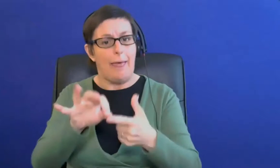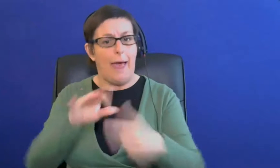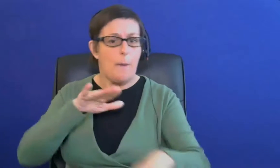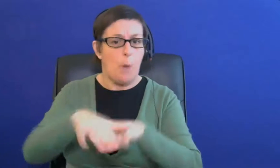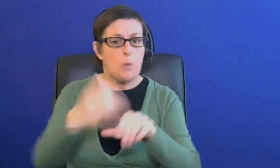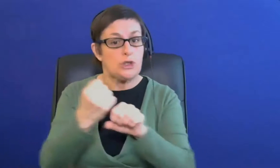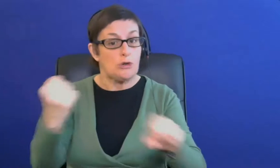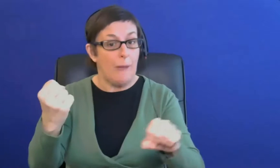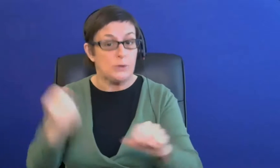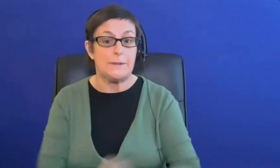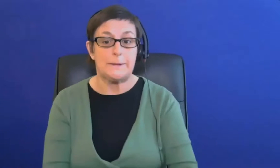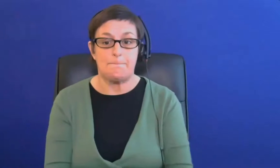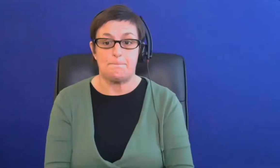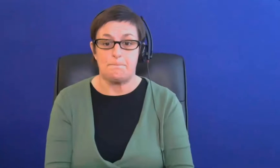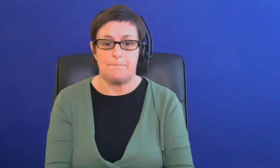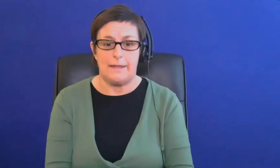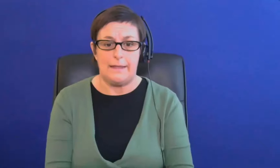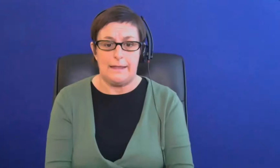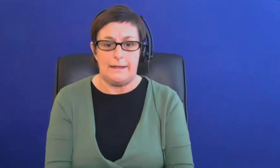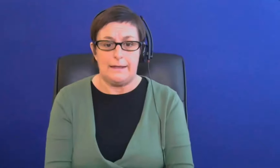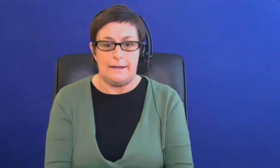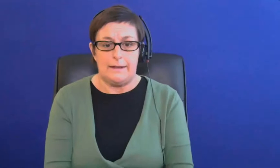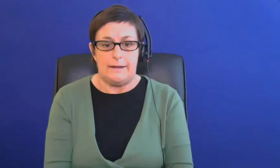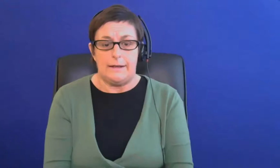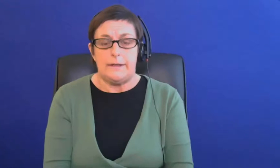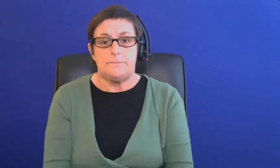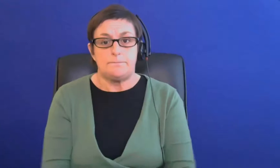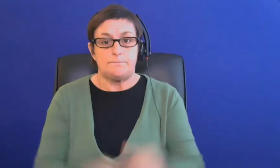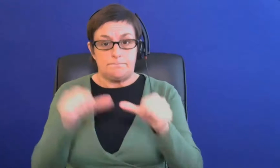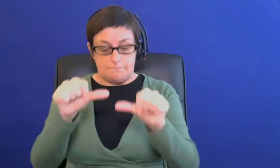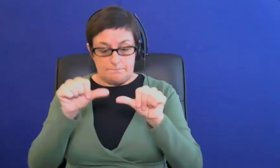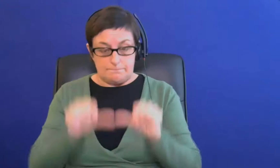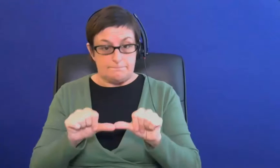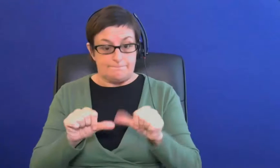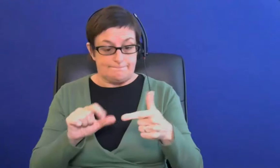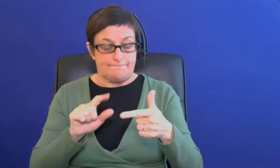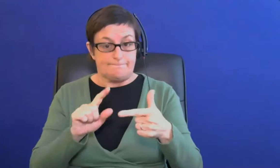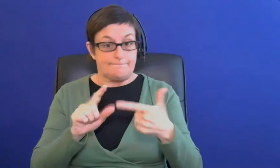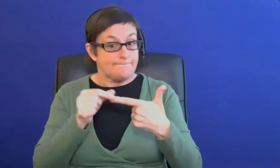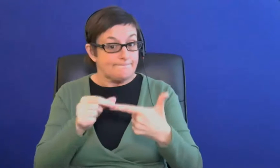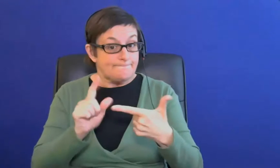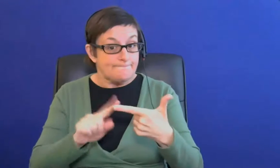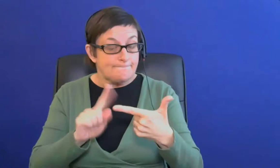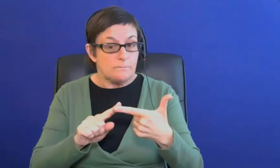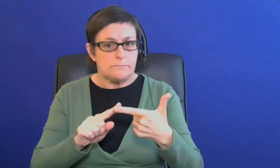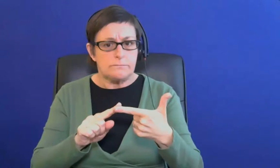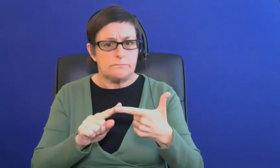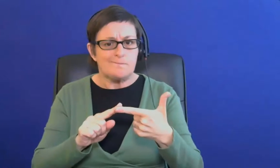that's great thank you so much um the the second question is um to do more with